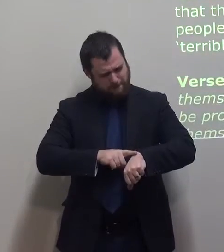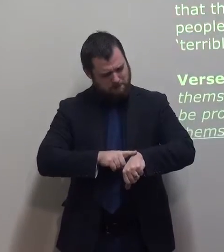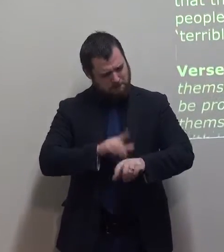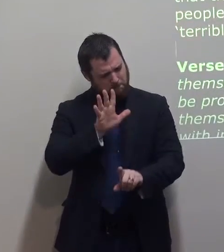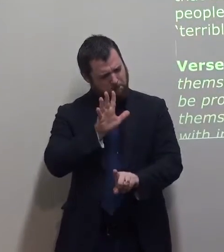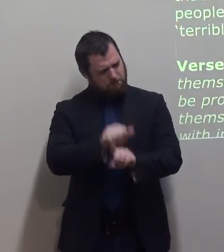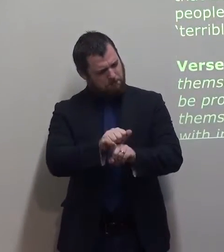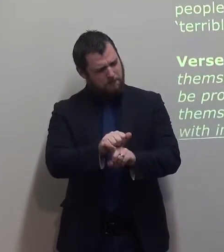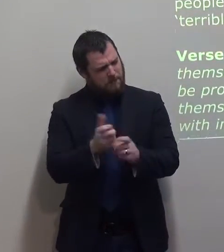Verse 2 to 3.